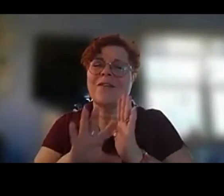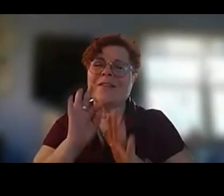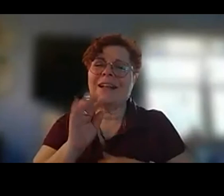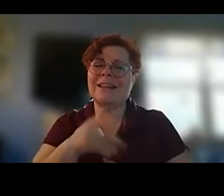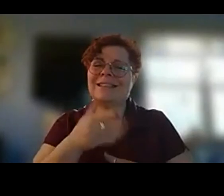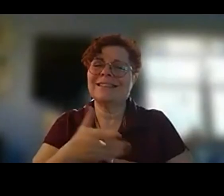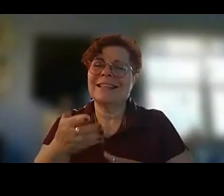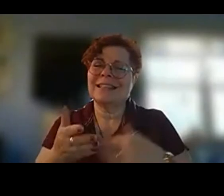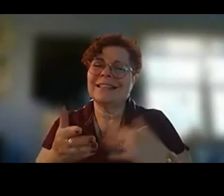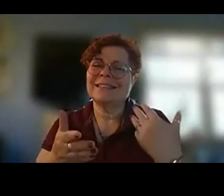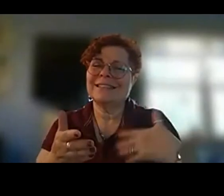fester or